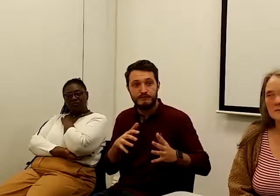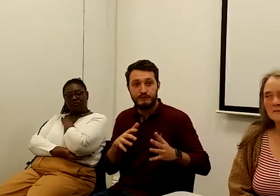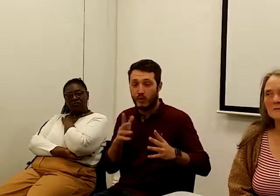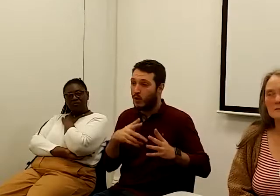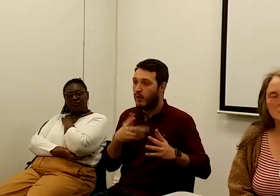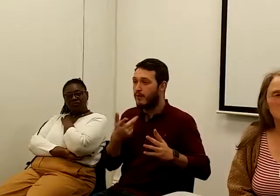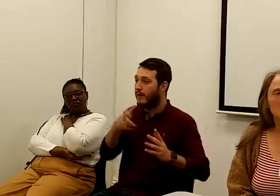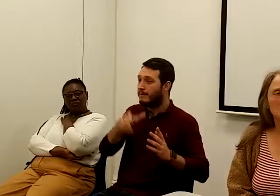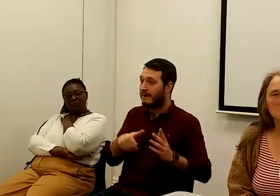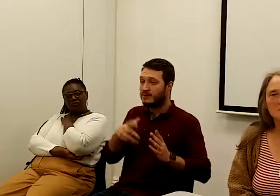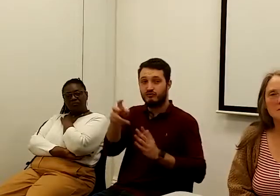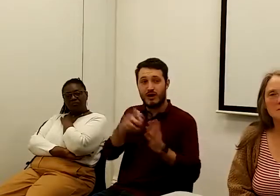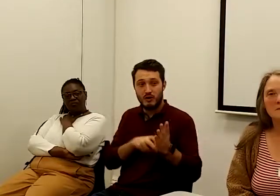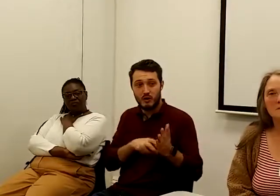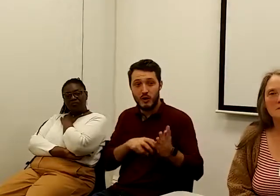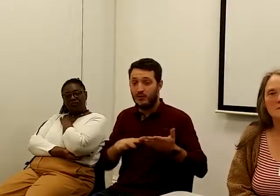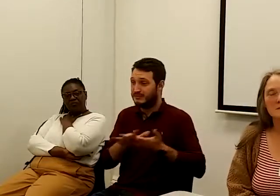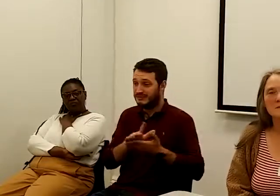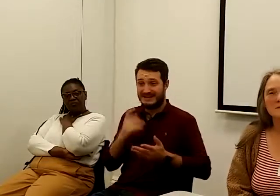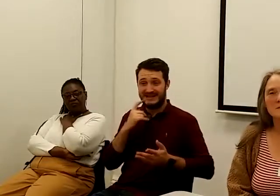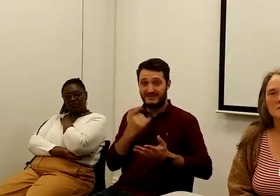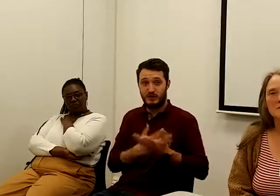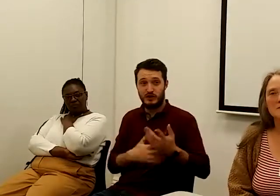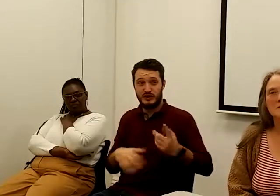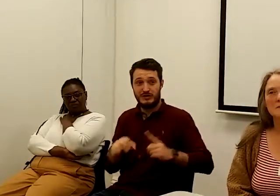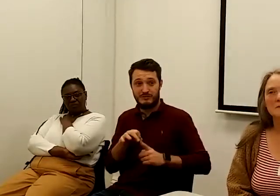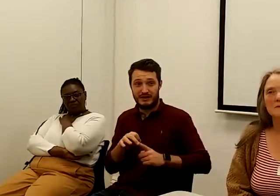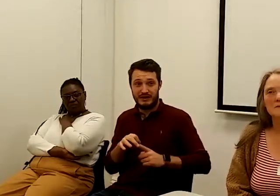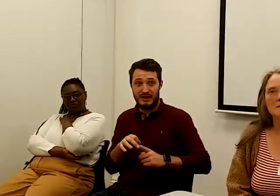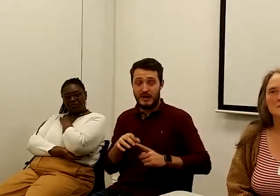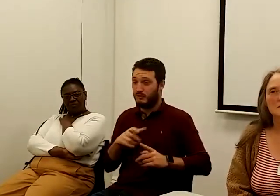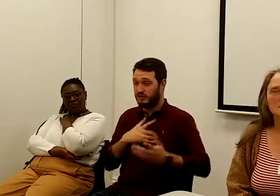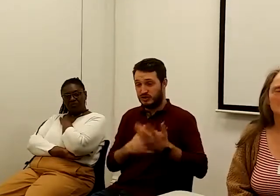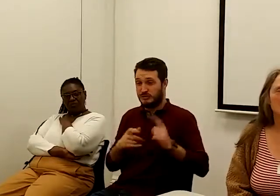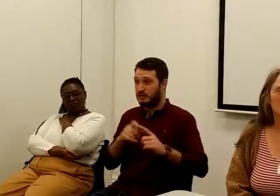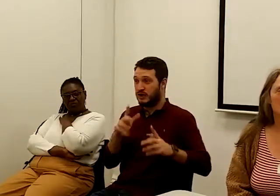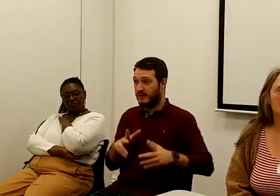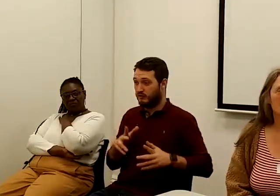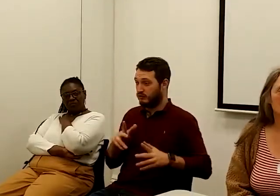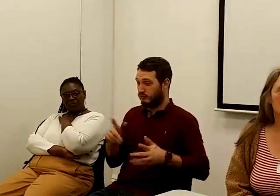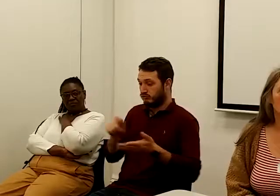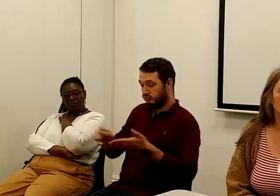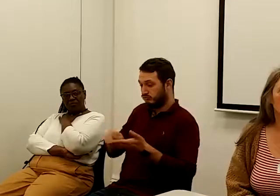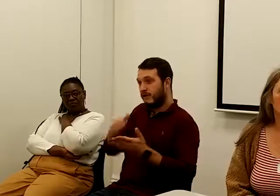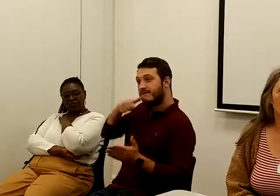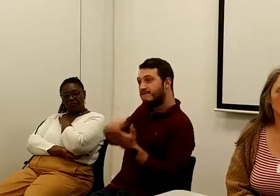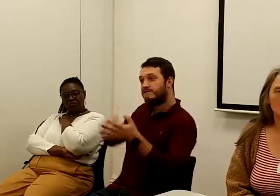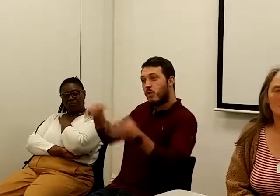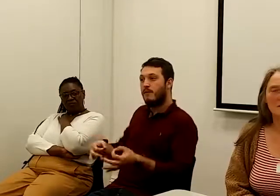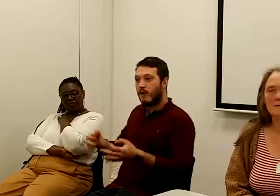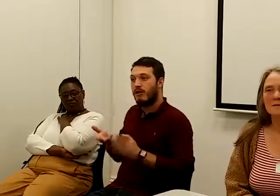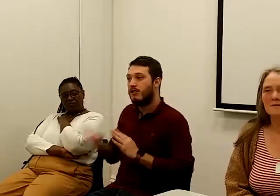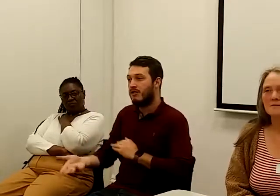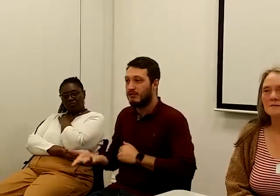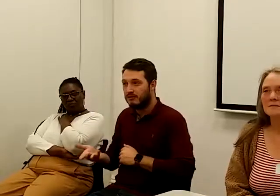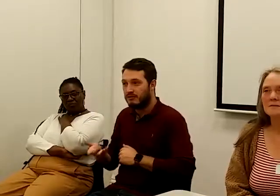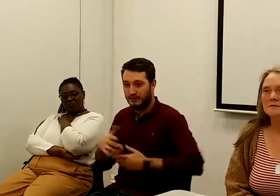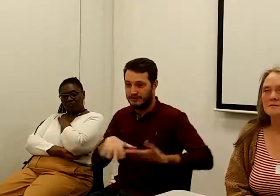record, which is very easier for the GP, because he's got treatment, writing a form of letter, and made it accessible to the GP. So just a solution to the doctor,